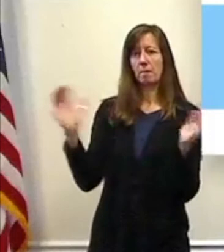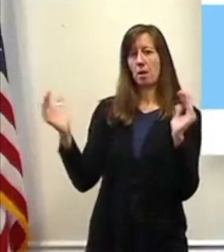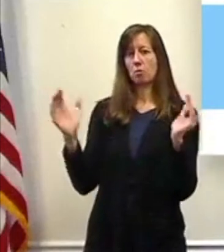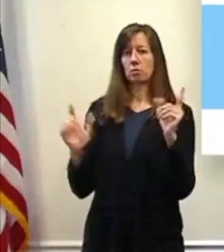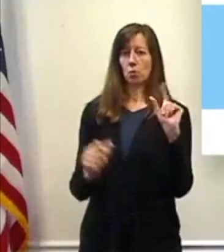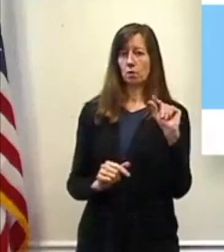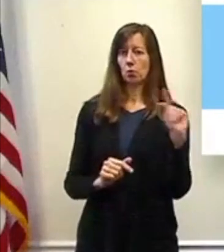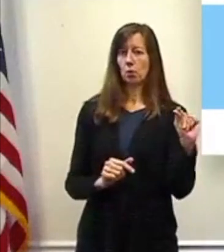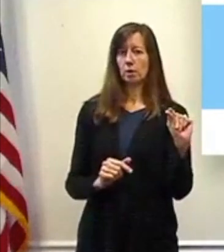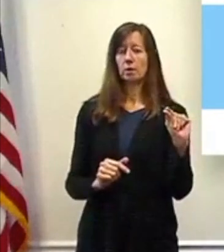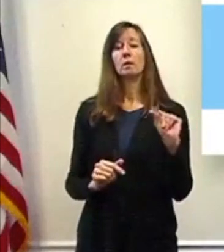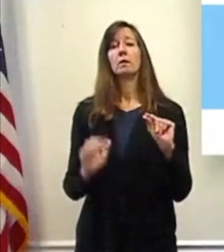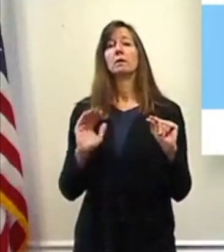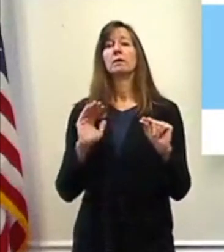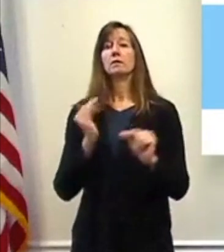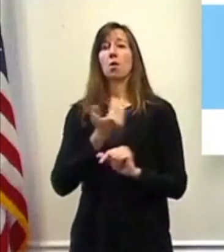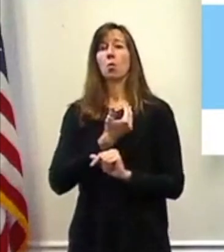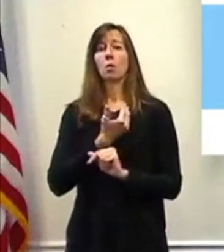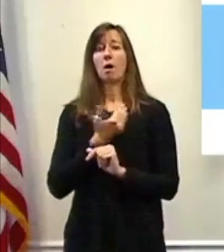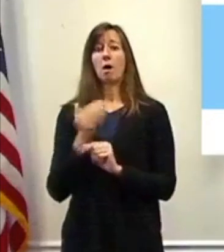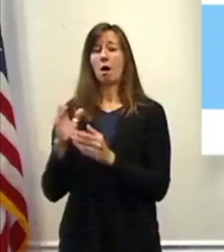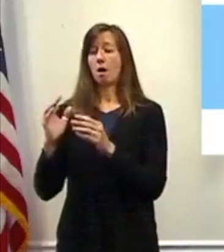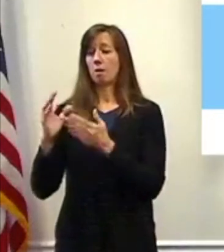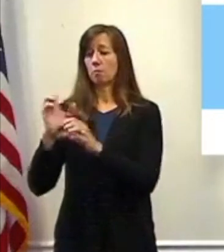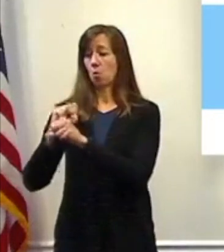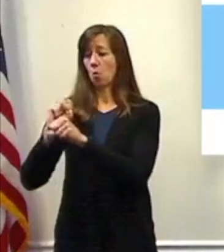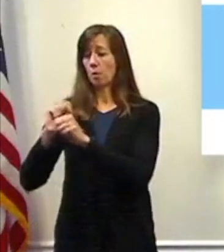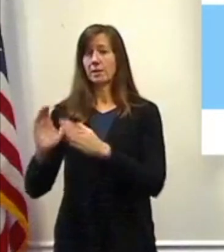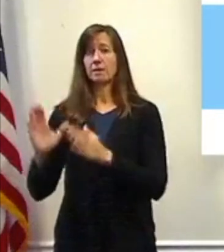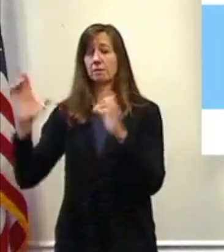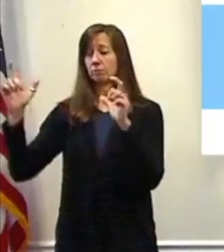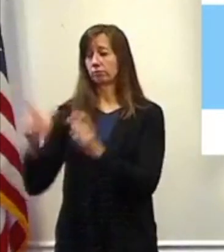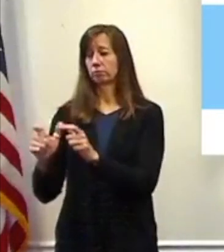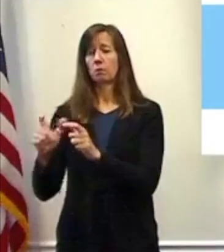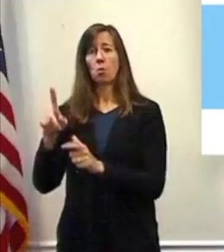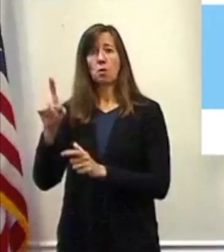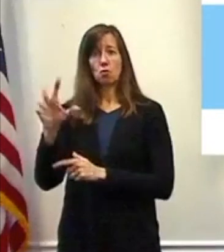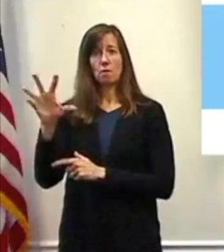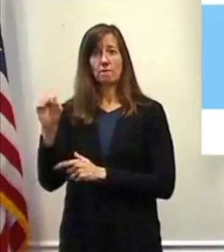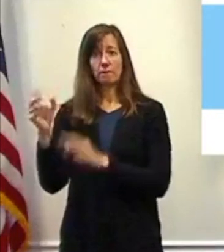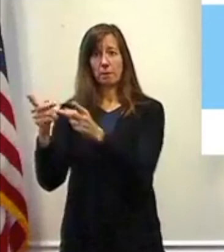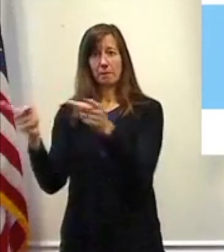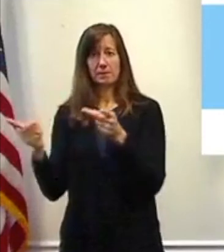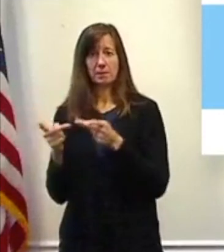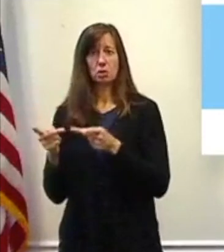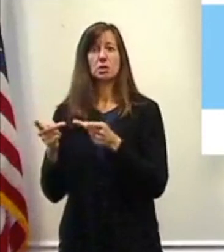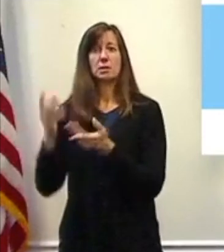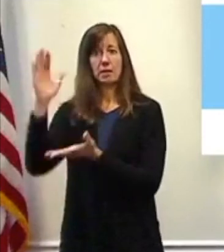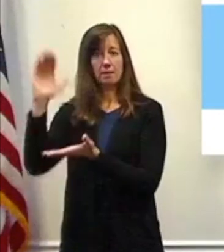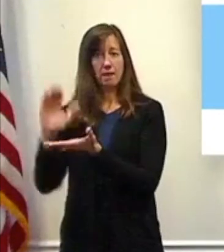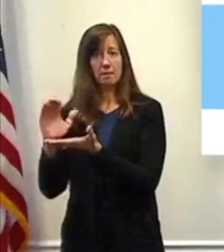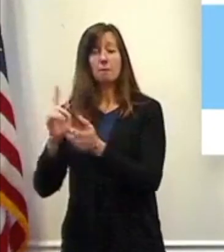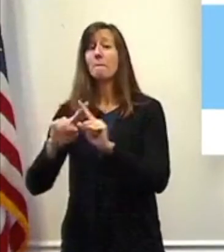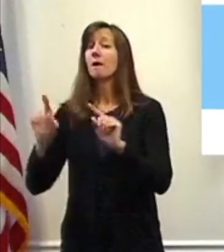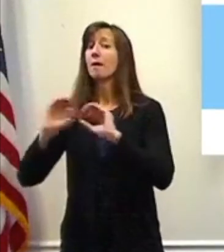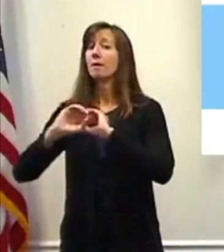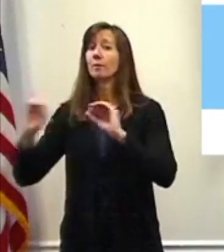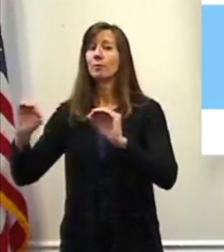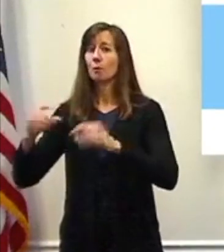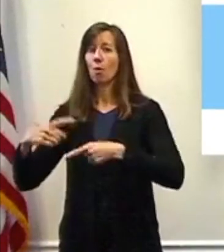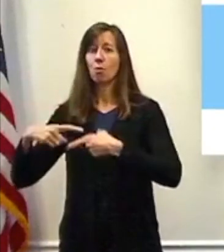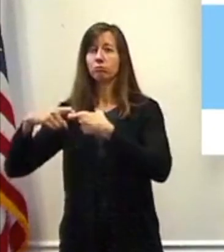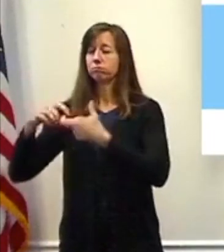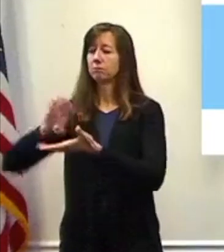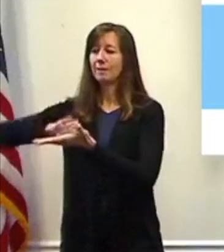we're shrinking the size of the county workforce, some 150 positions less. However, no layoffs. We were able to achieve that